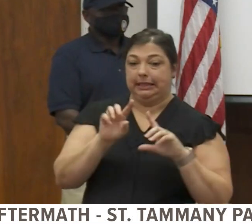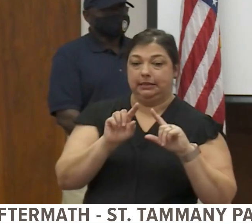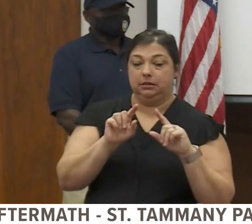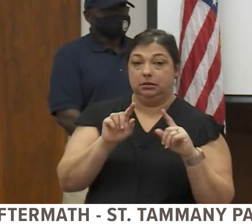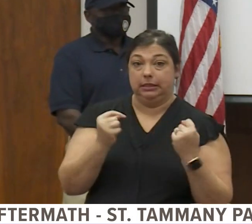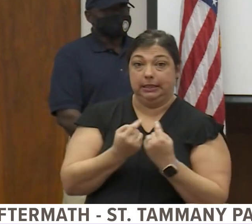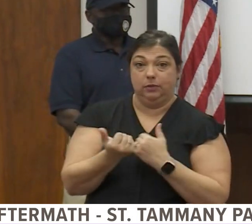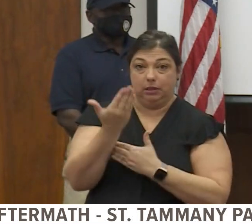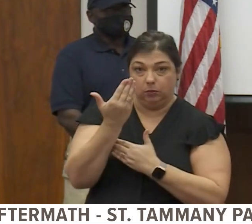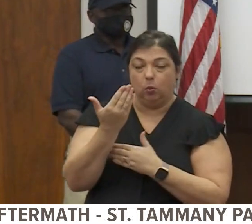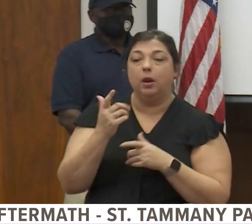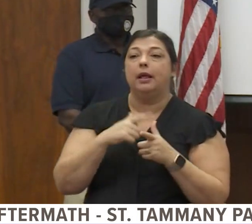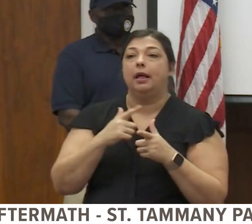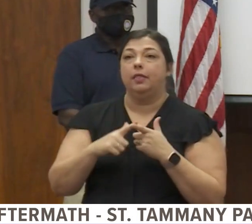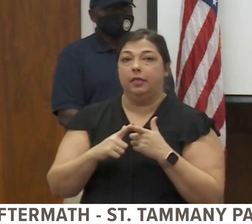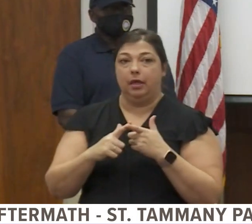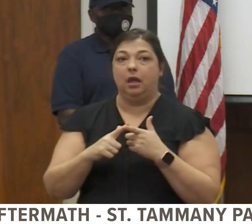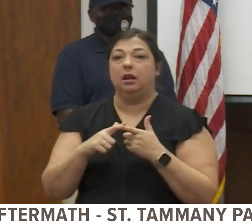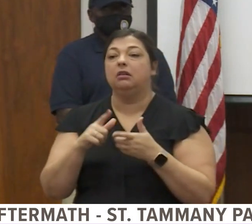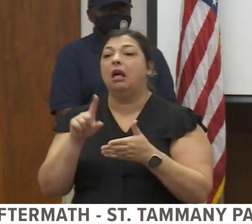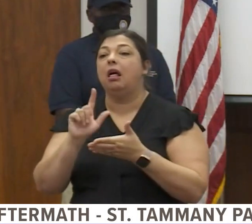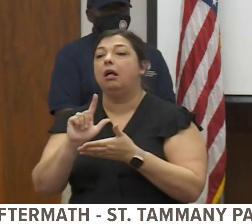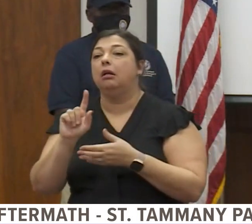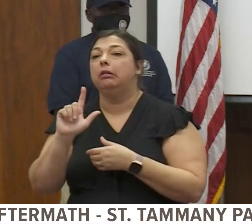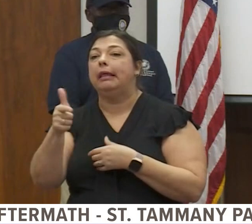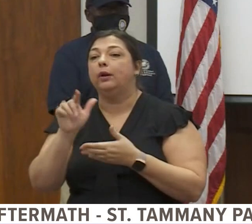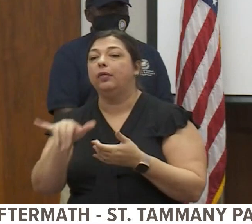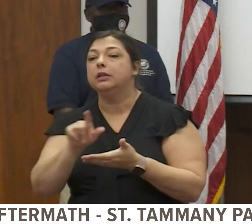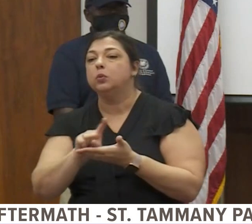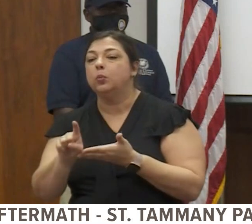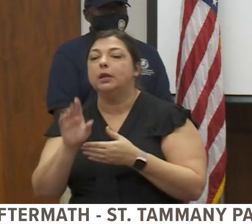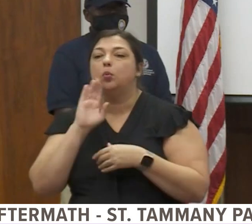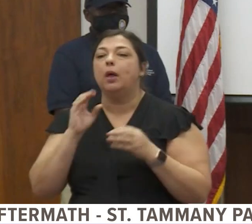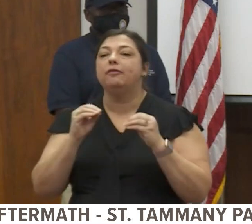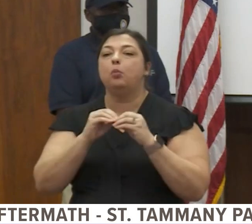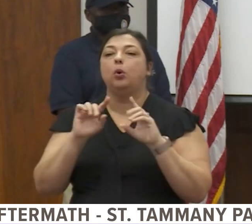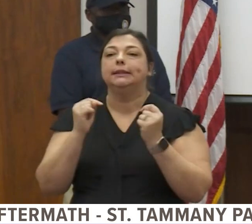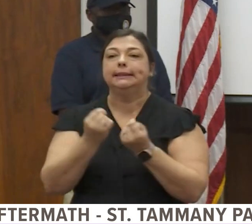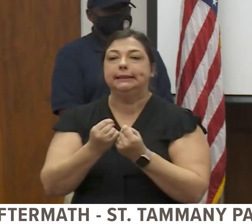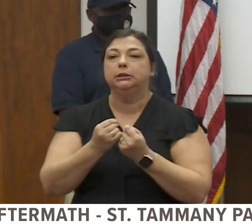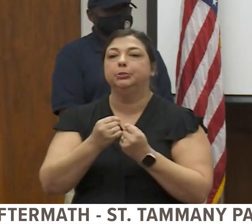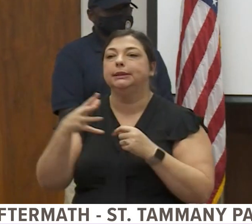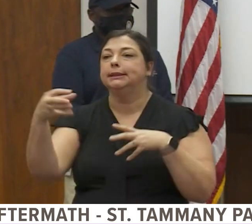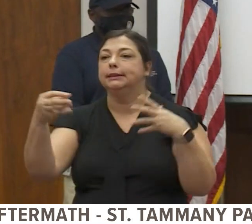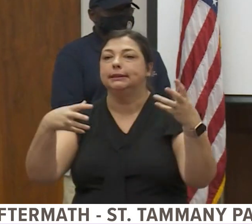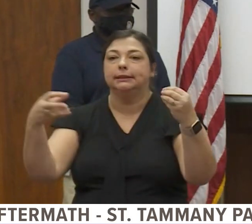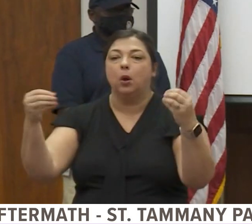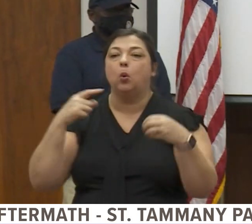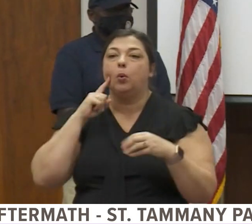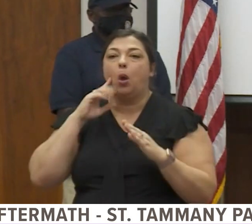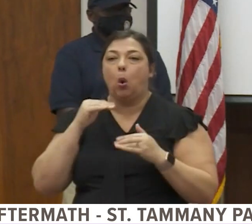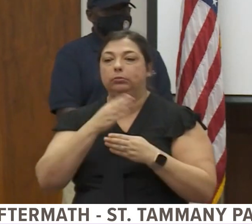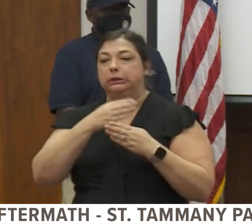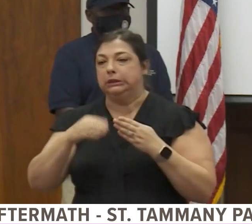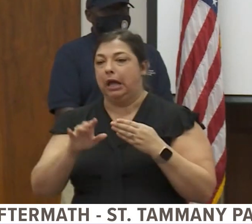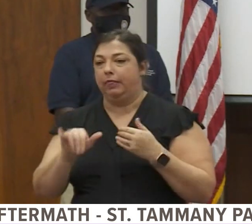more teams going out by the end of the week and we hope to have those total assessments done by the end of the week.